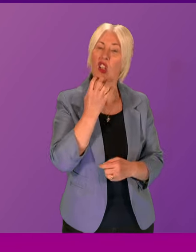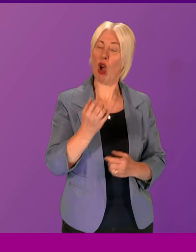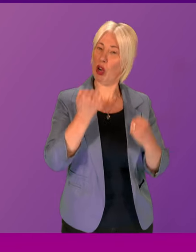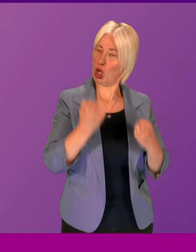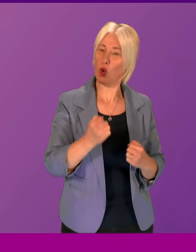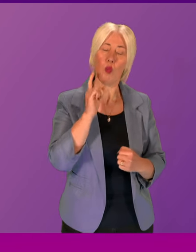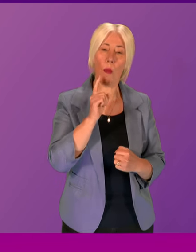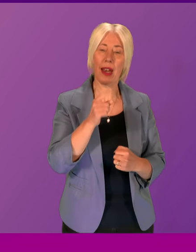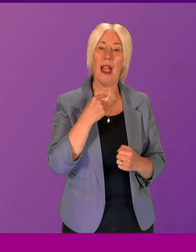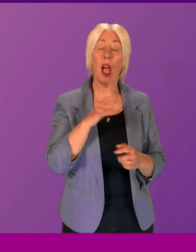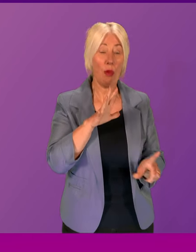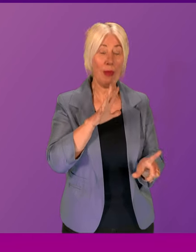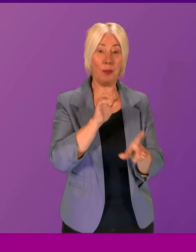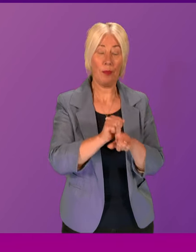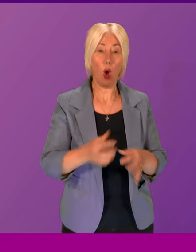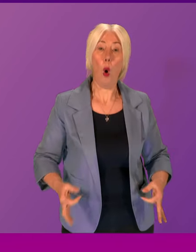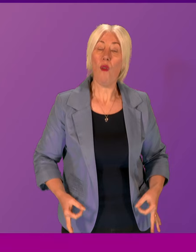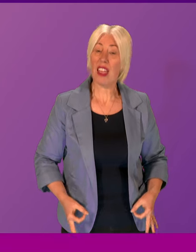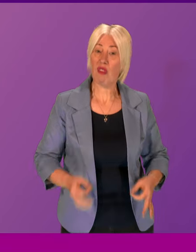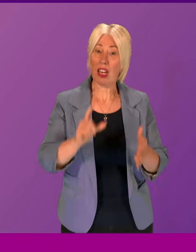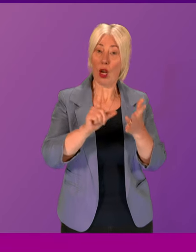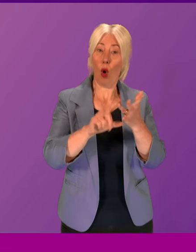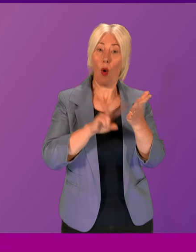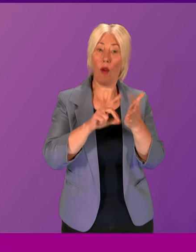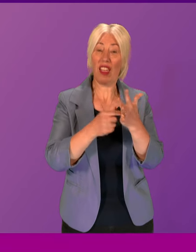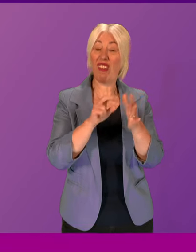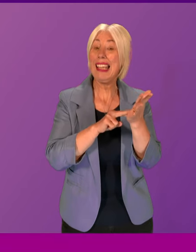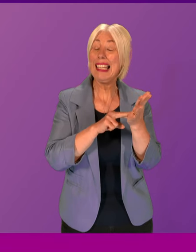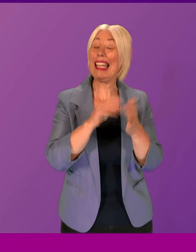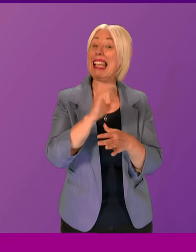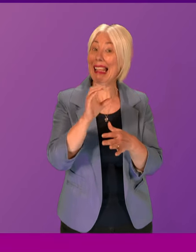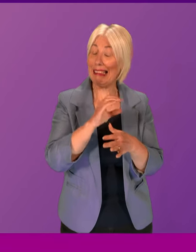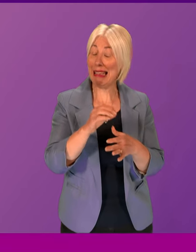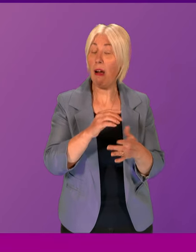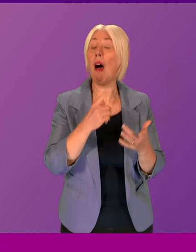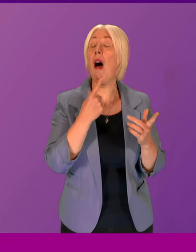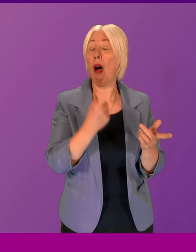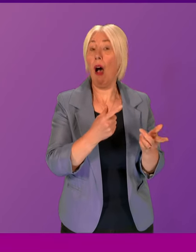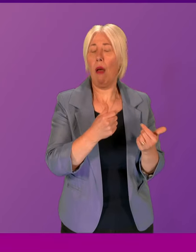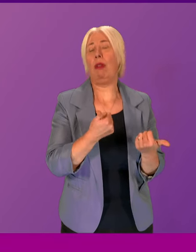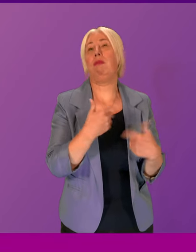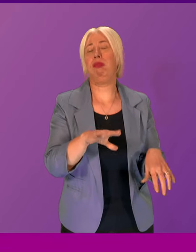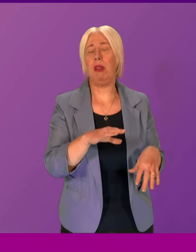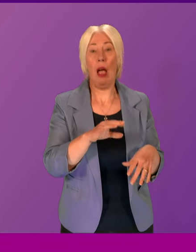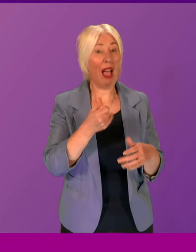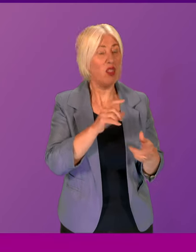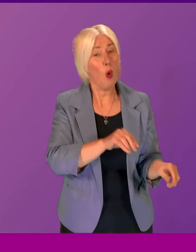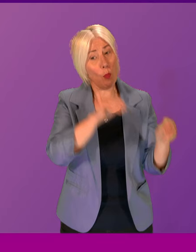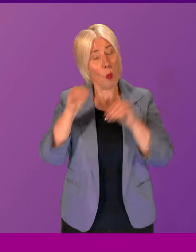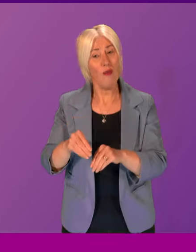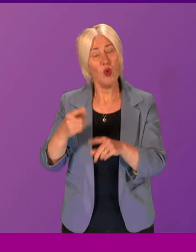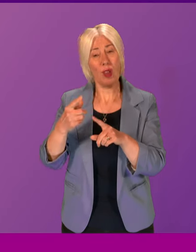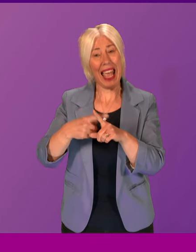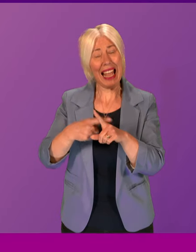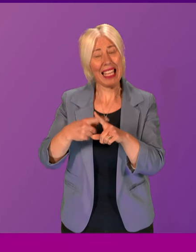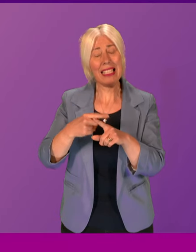diagnosed with ovarian cancer and being forced to use their family's life savings to fund private treatment in England. According to Target